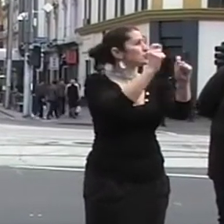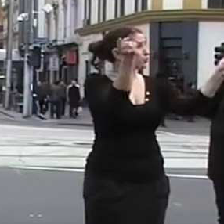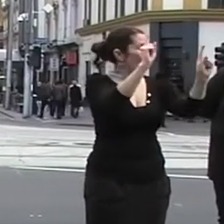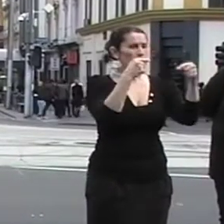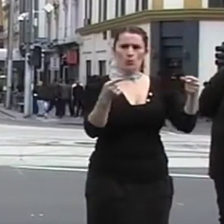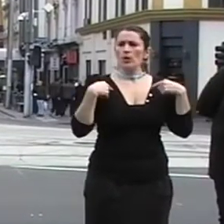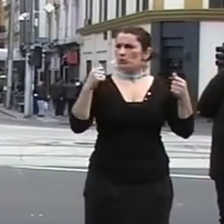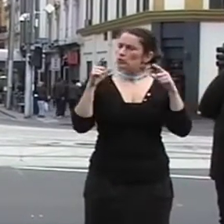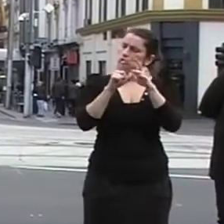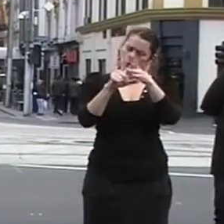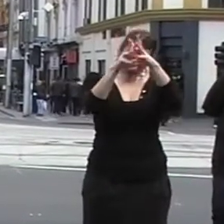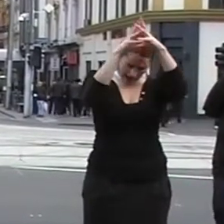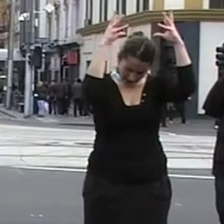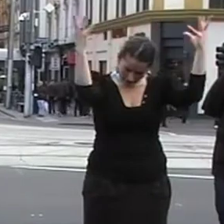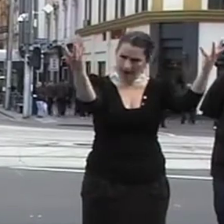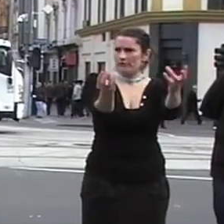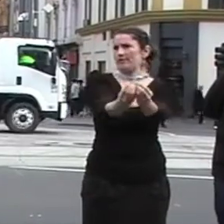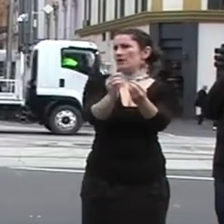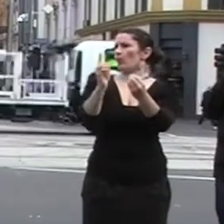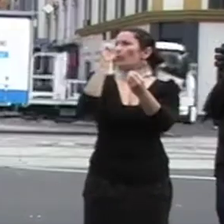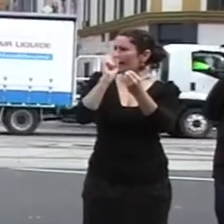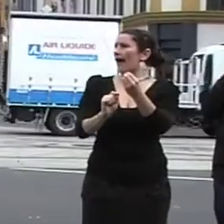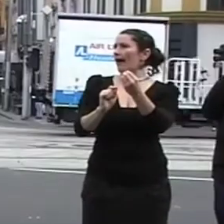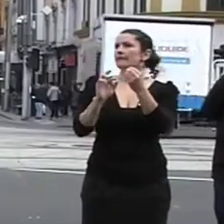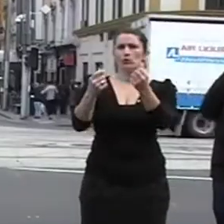to support the community campaign to save the diploma of Auslan.